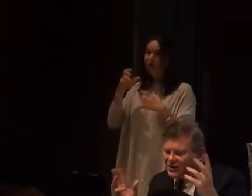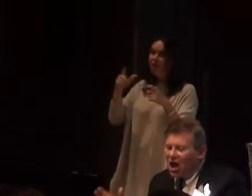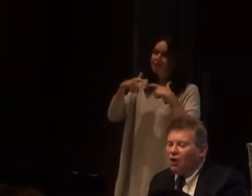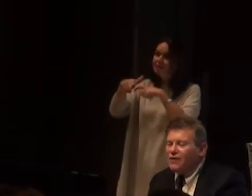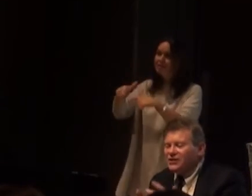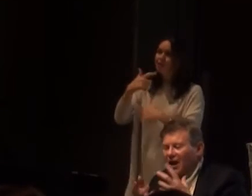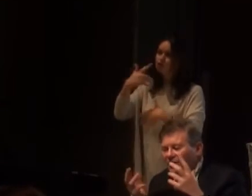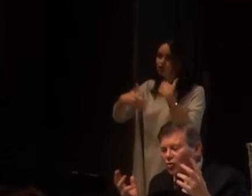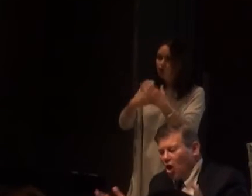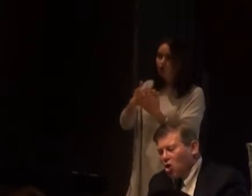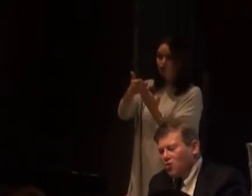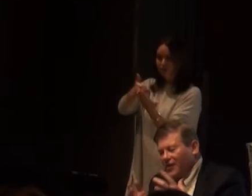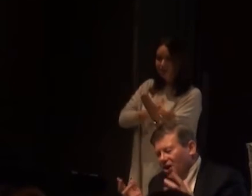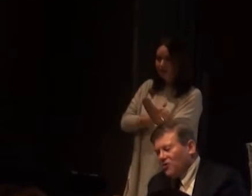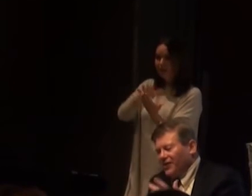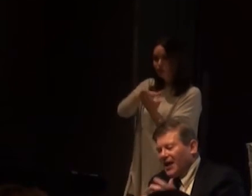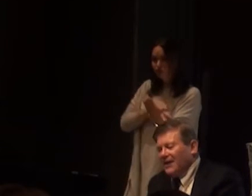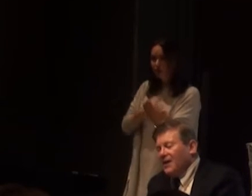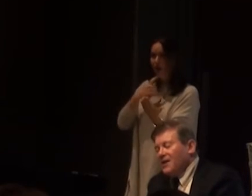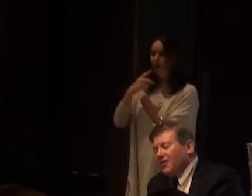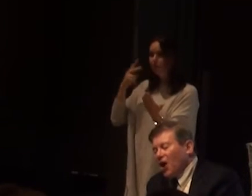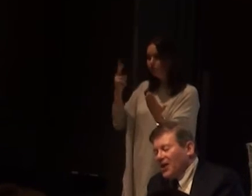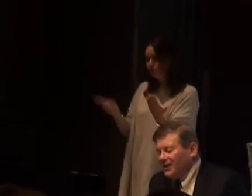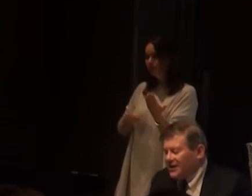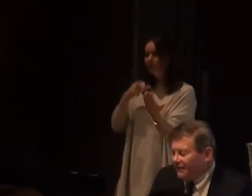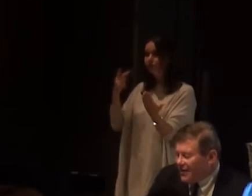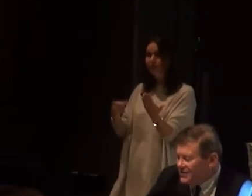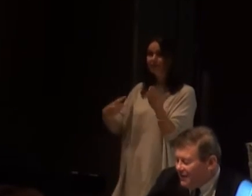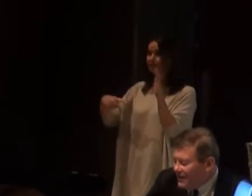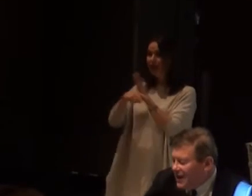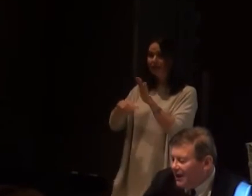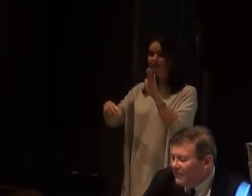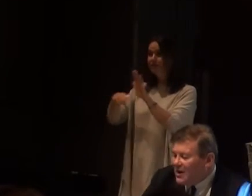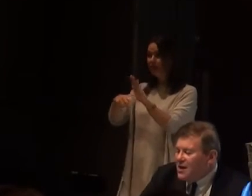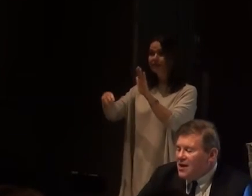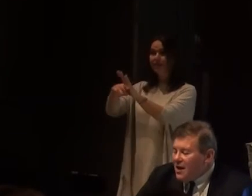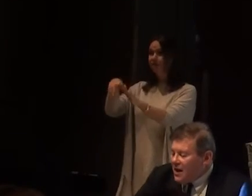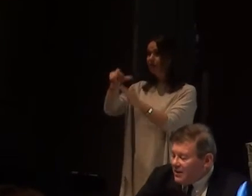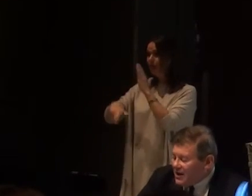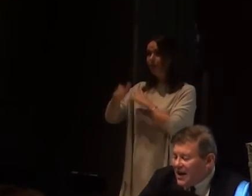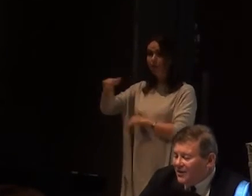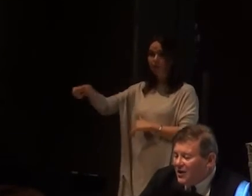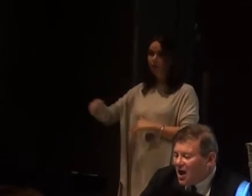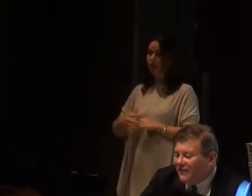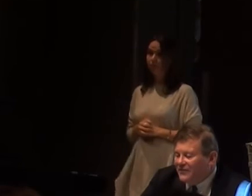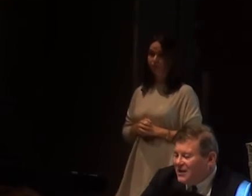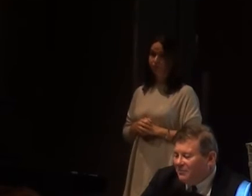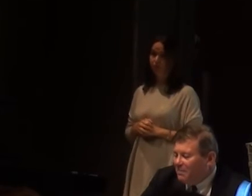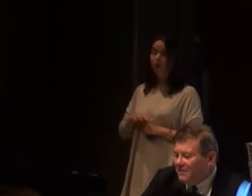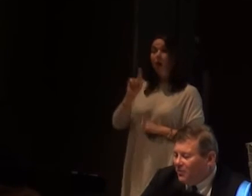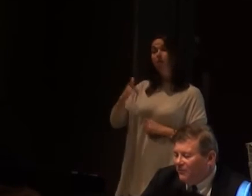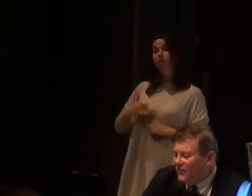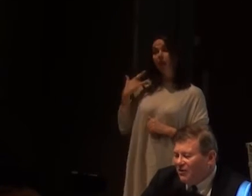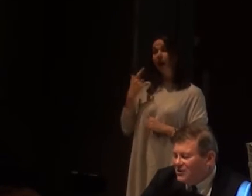stories that are recycled over and over again that are negative and stereotyped. And yet, the life of